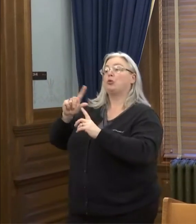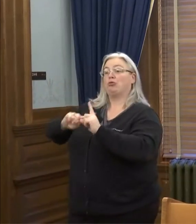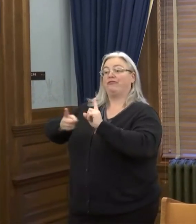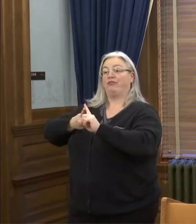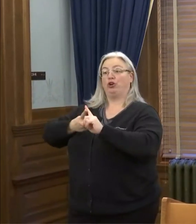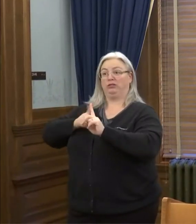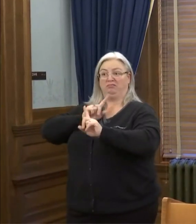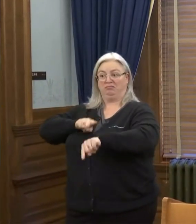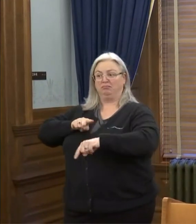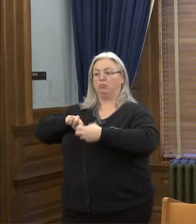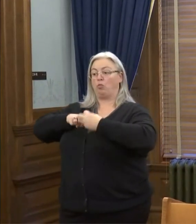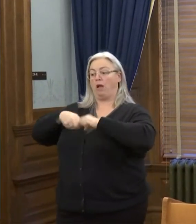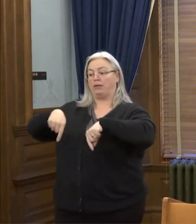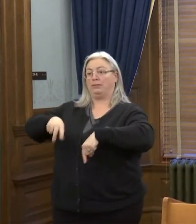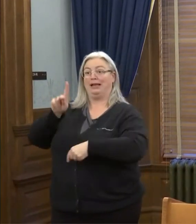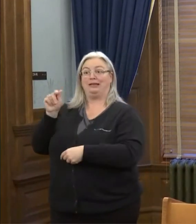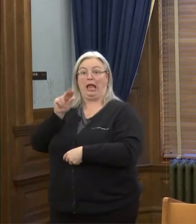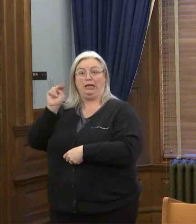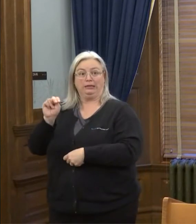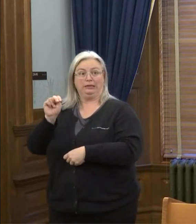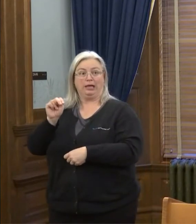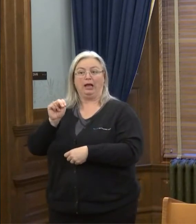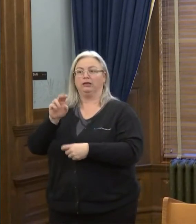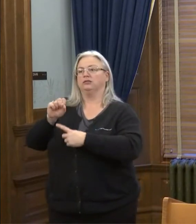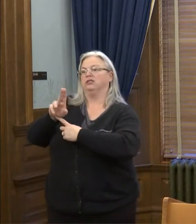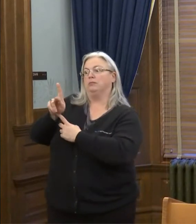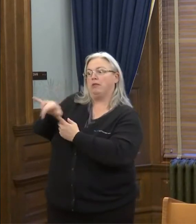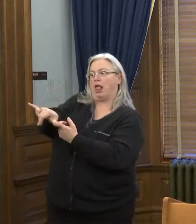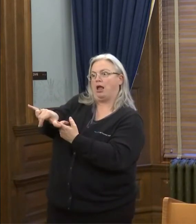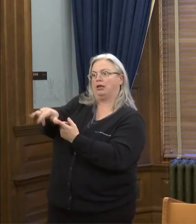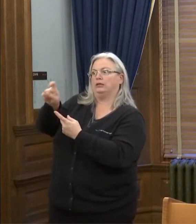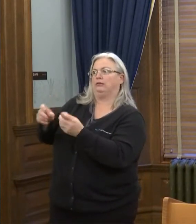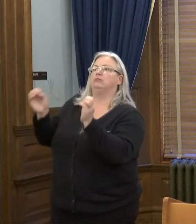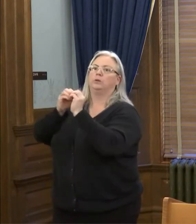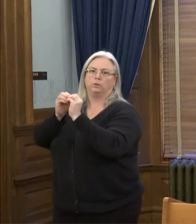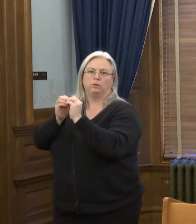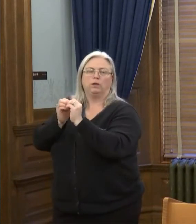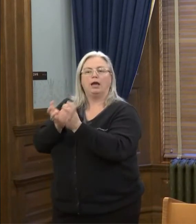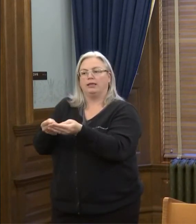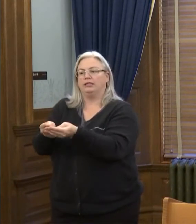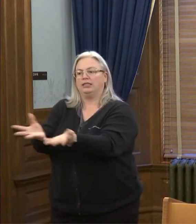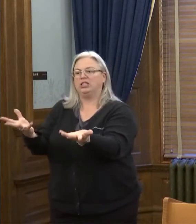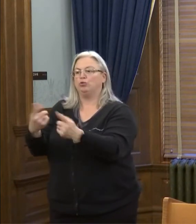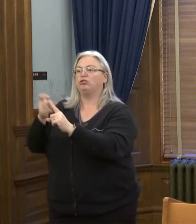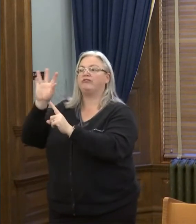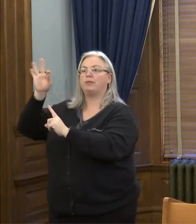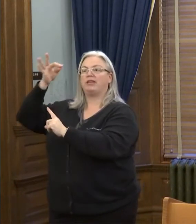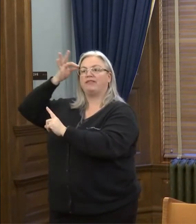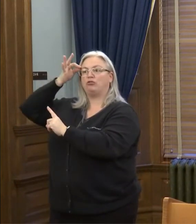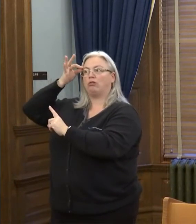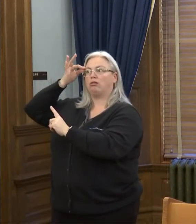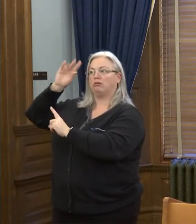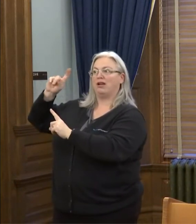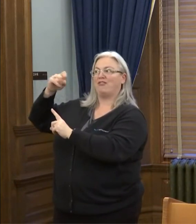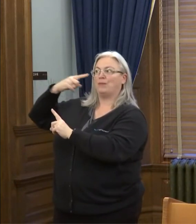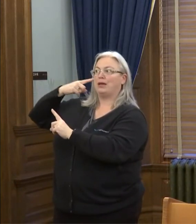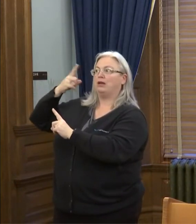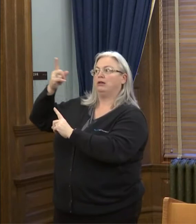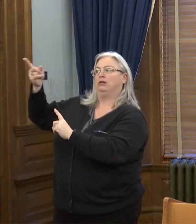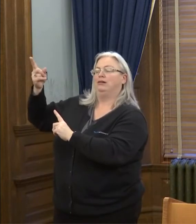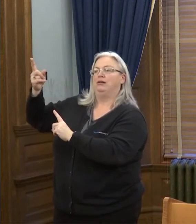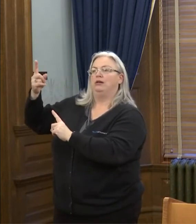problem that we have in Kansas primarily is, is supply. And the distribution coming from the federal government has